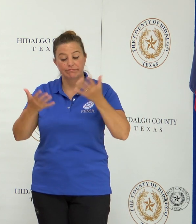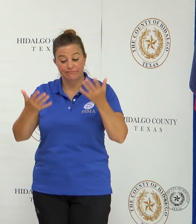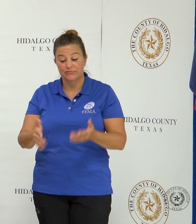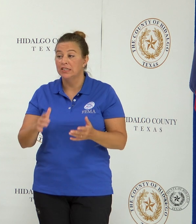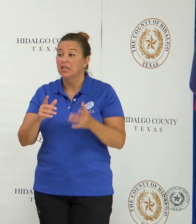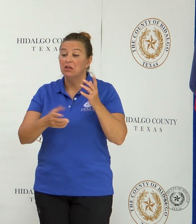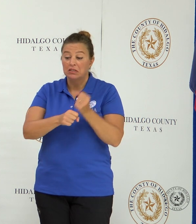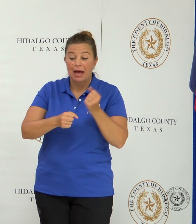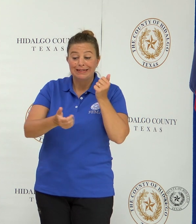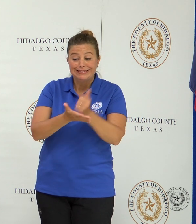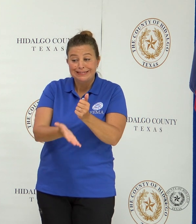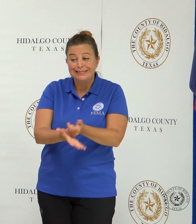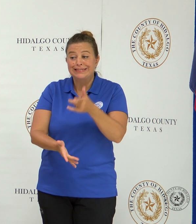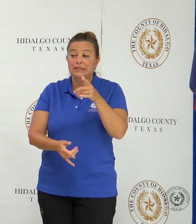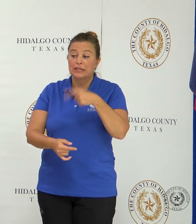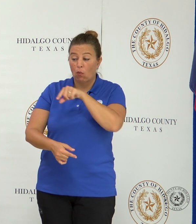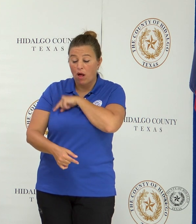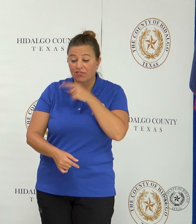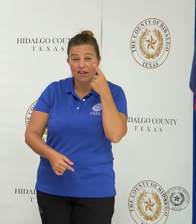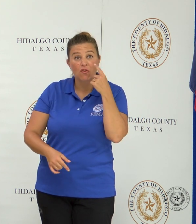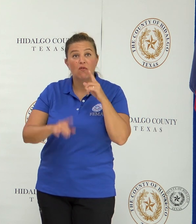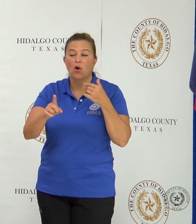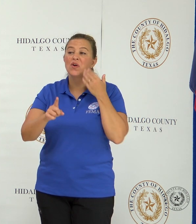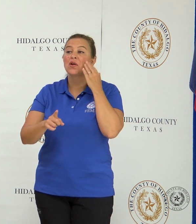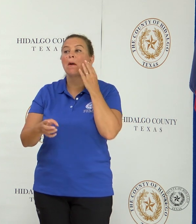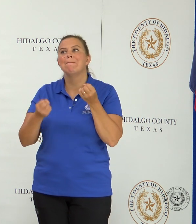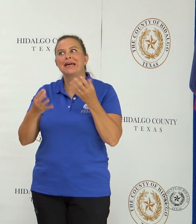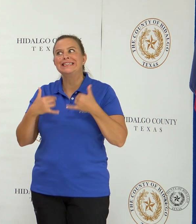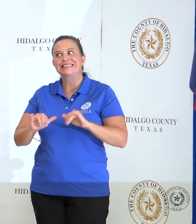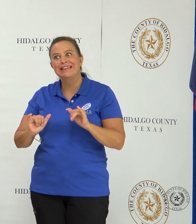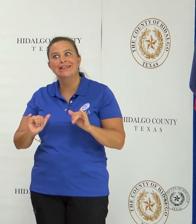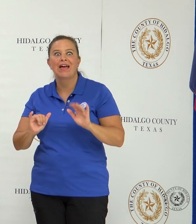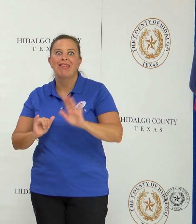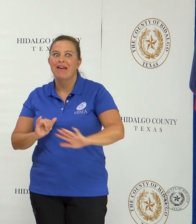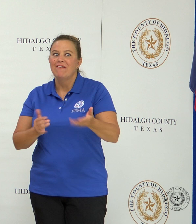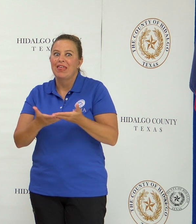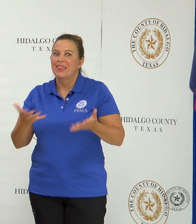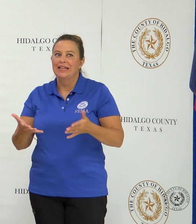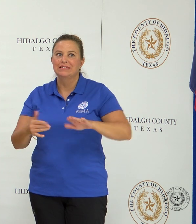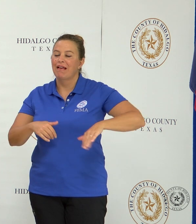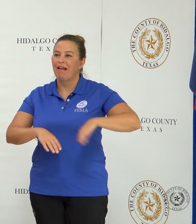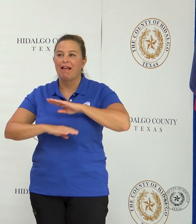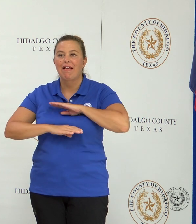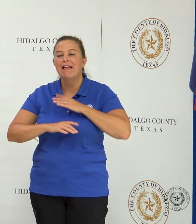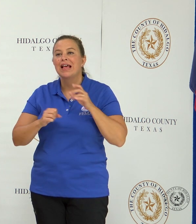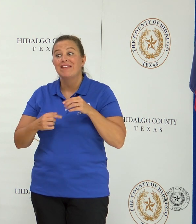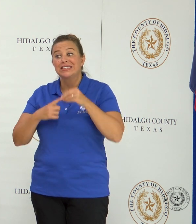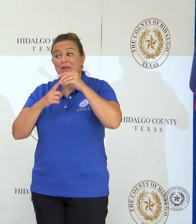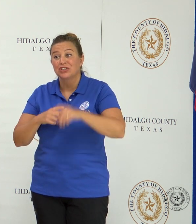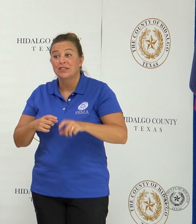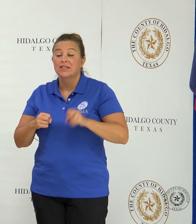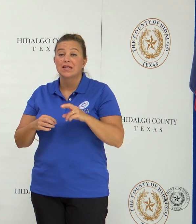received the assistance that they qualify for. As we know, many of them still have unmet needs. A lot of them have special needs. And in the